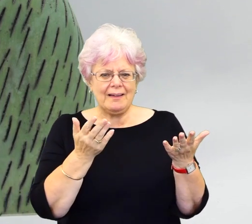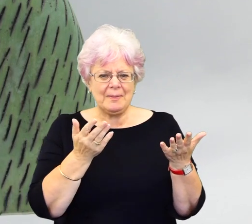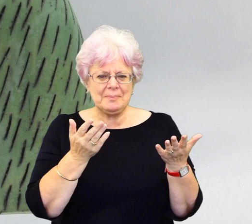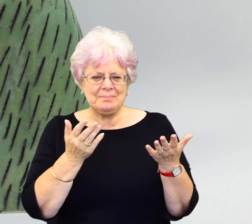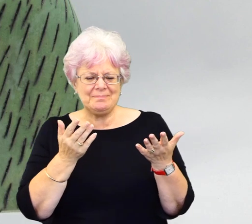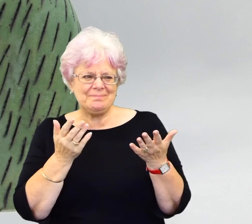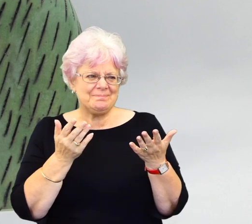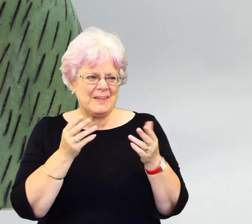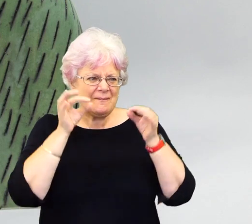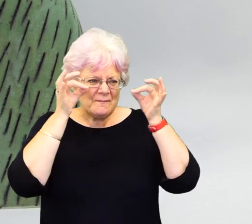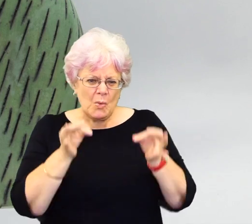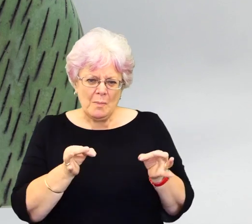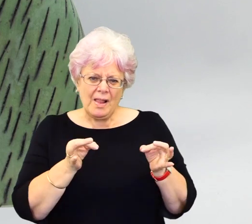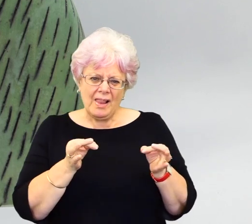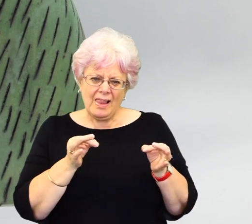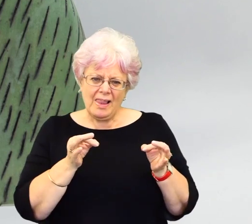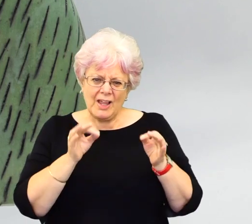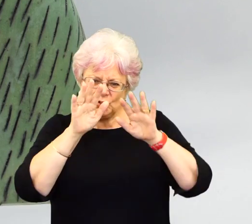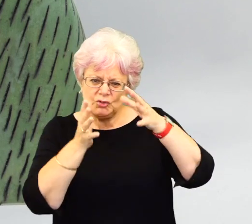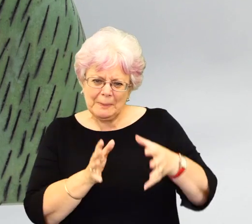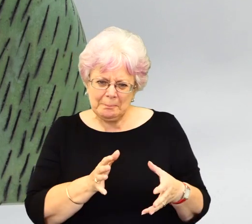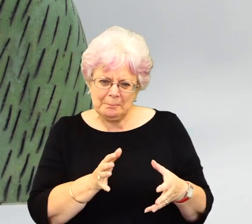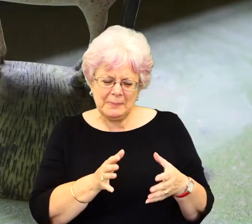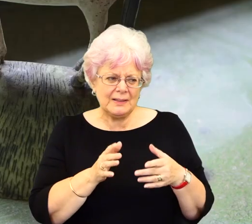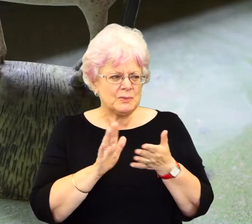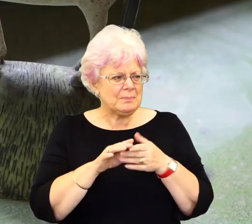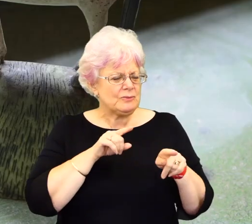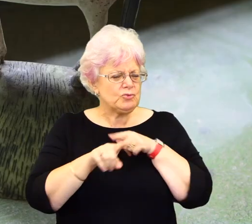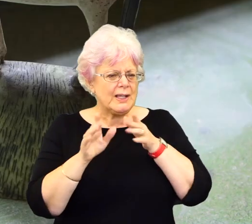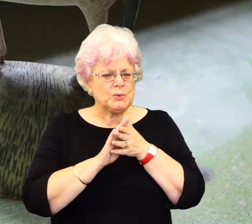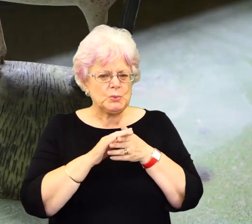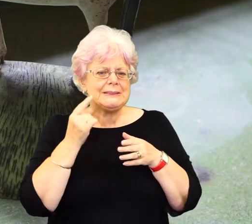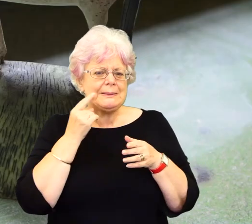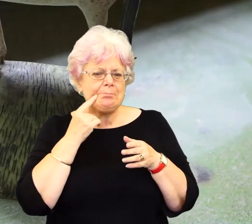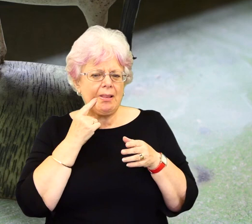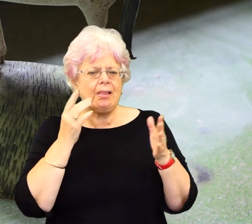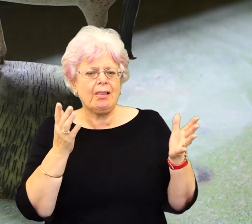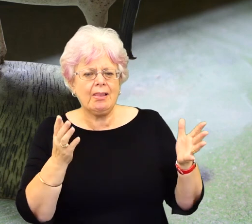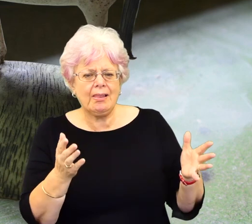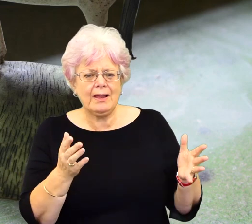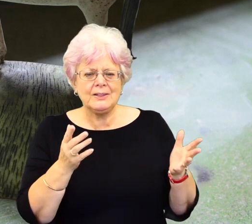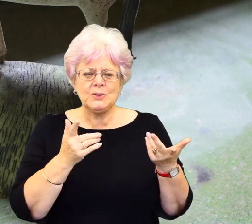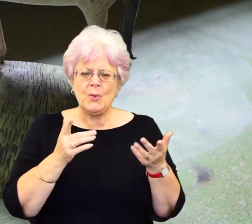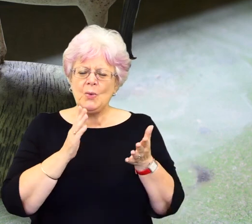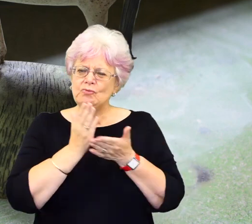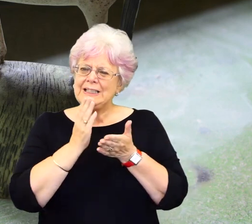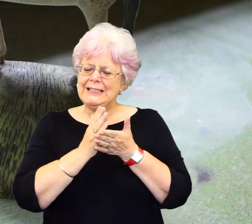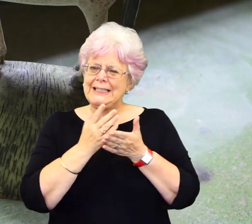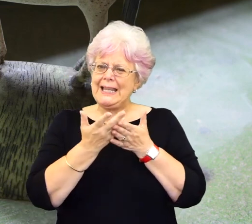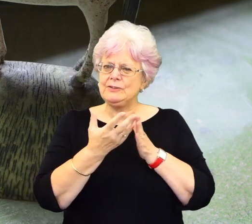stuff, and I think you use the dynamism of the form and the shape, so I just try to simplify it, hopefully, that still resembles the spirit and the